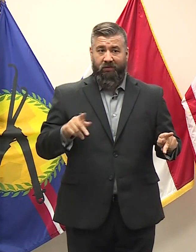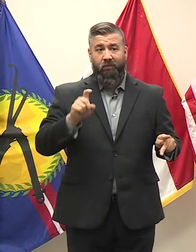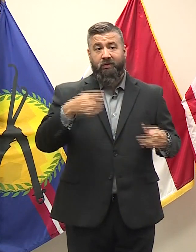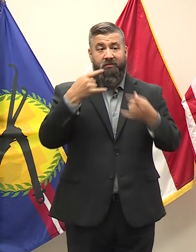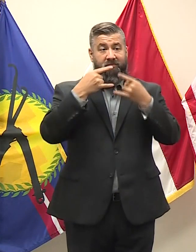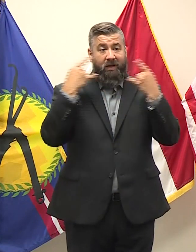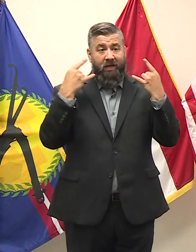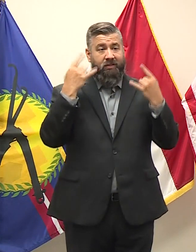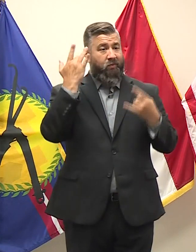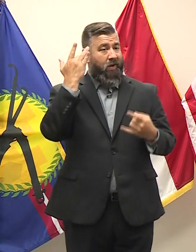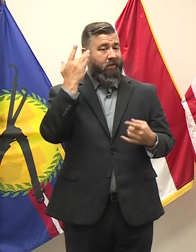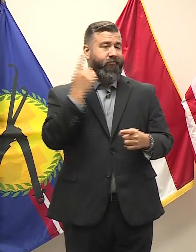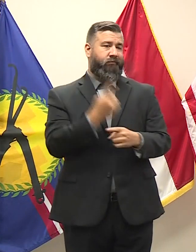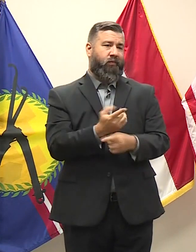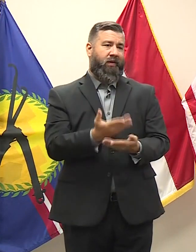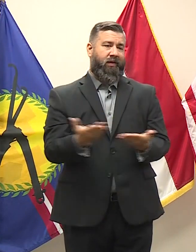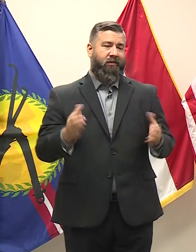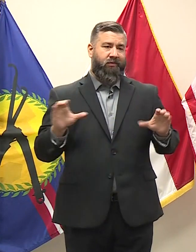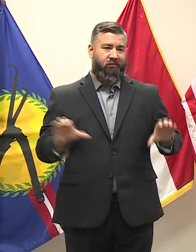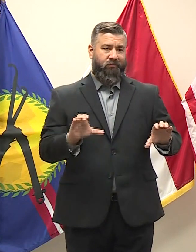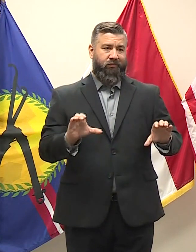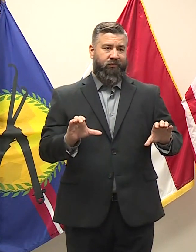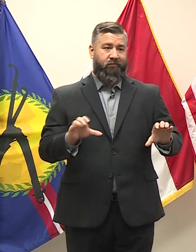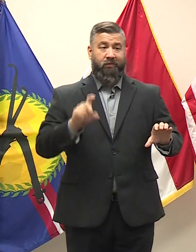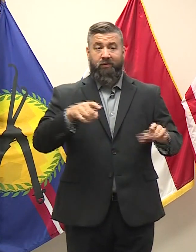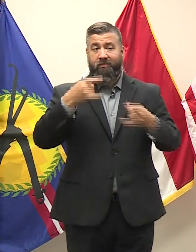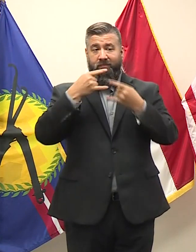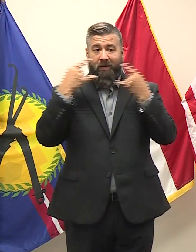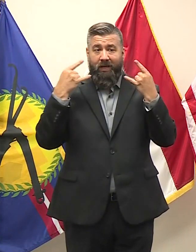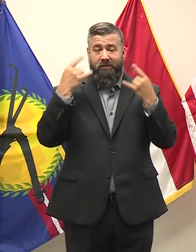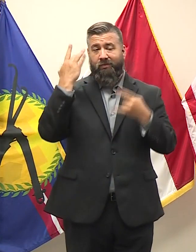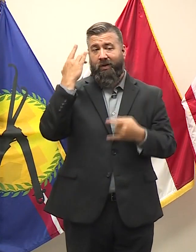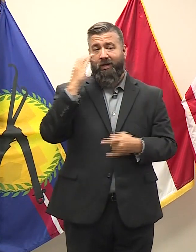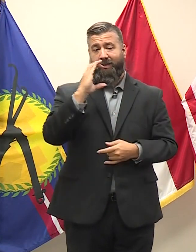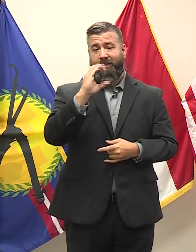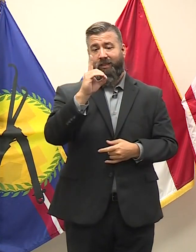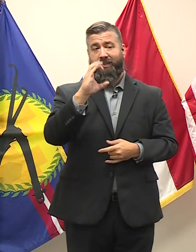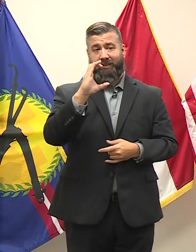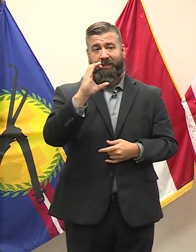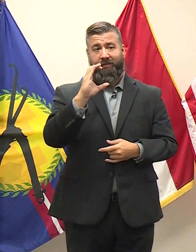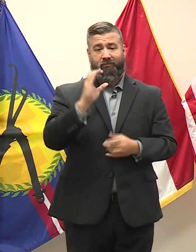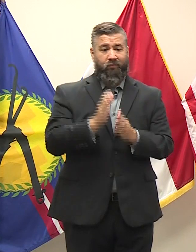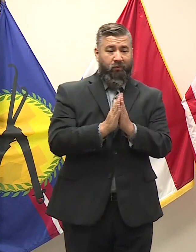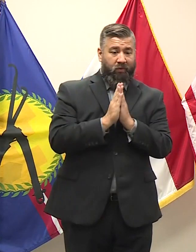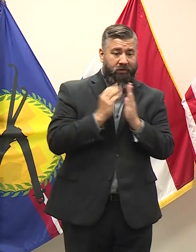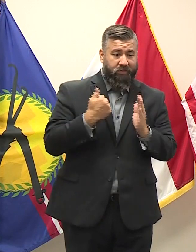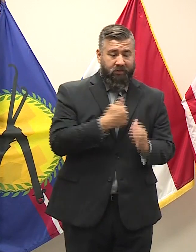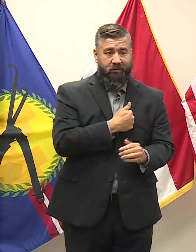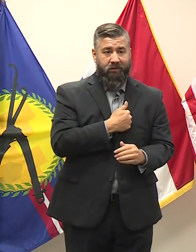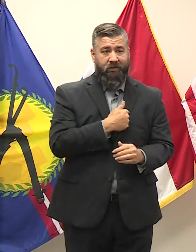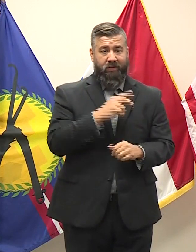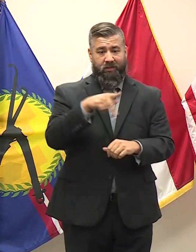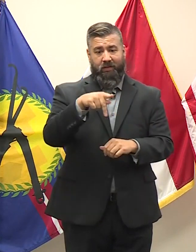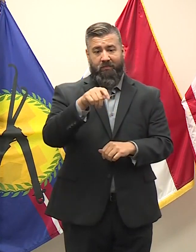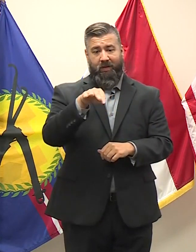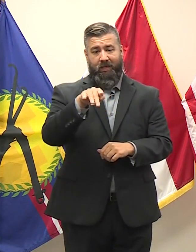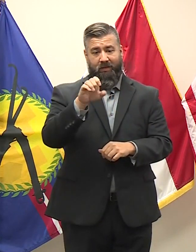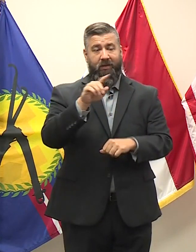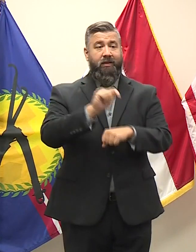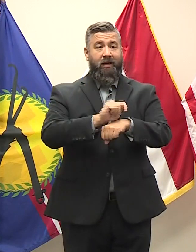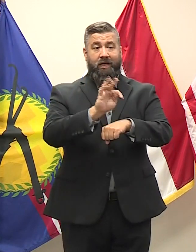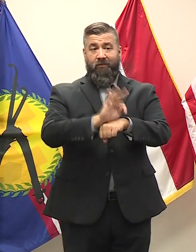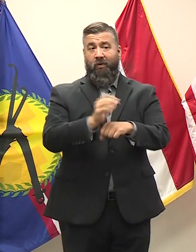masks because it's the right thing to do. We should wear masks because the CDC asks us to, the Pandemic Task Force asks us to,